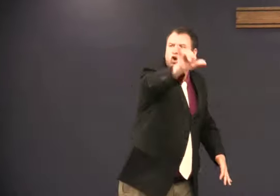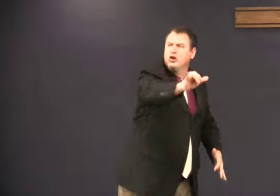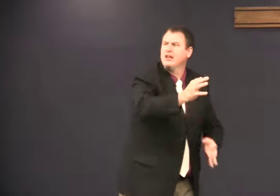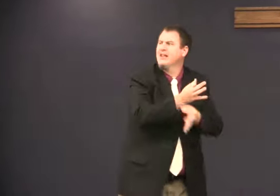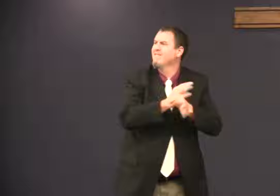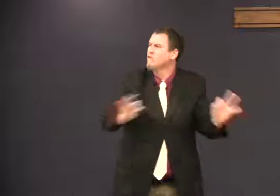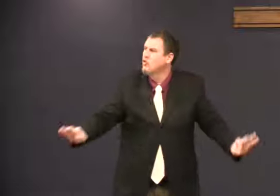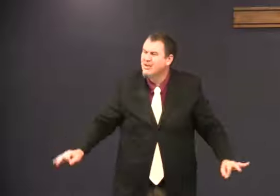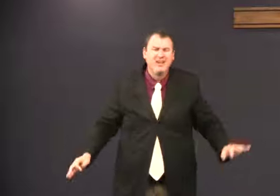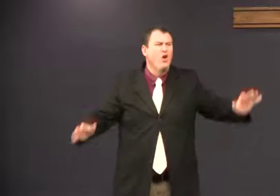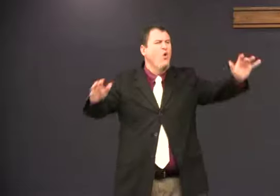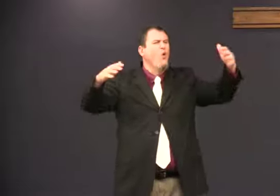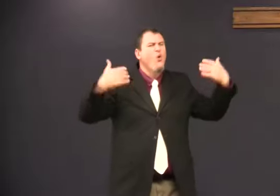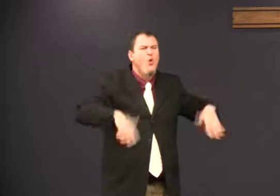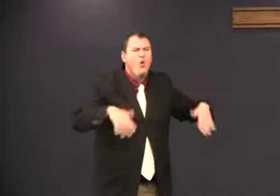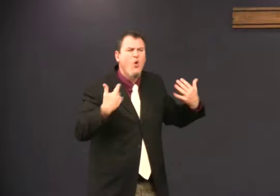Forever. Eternally free.